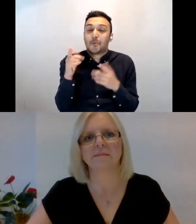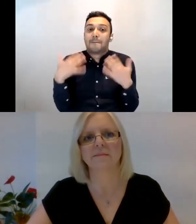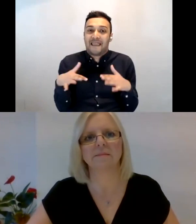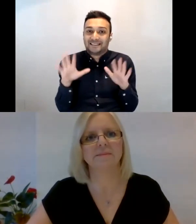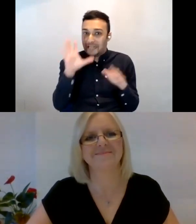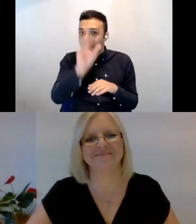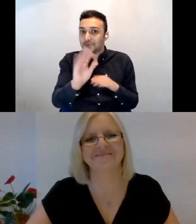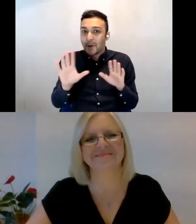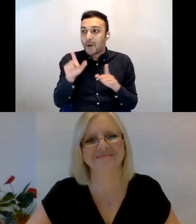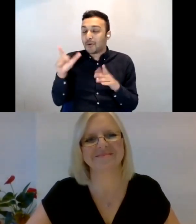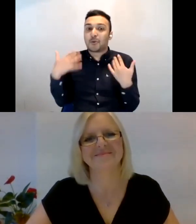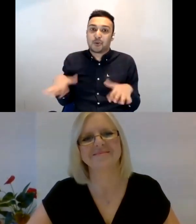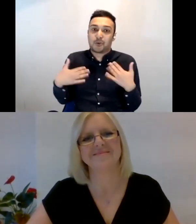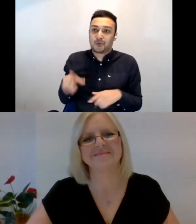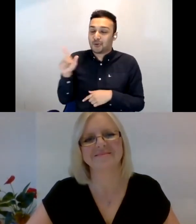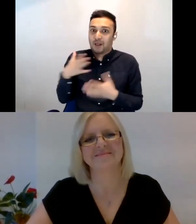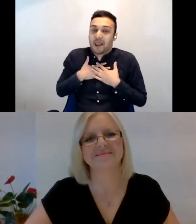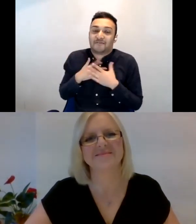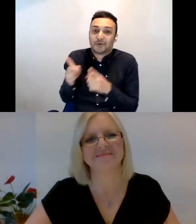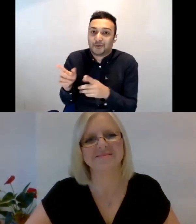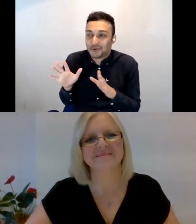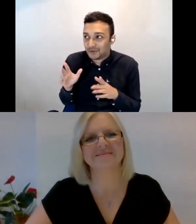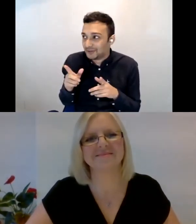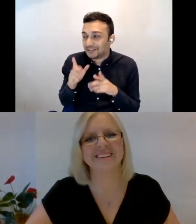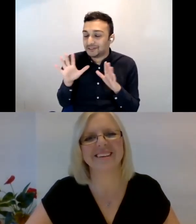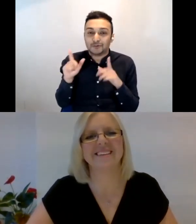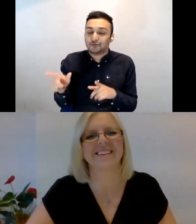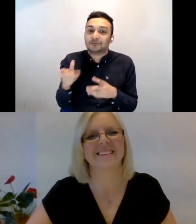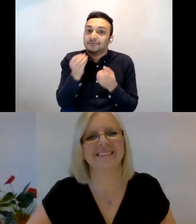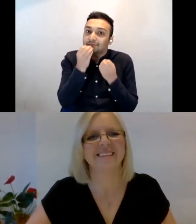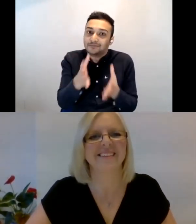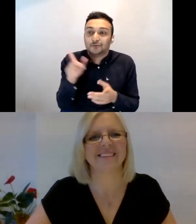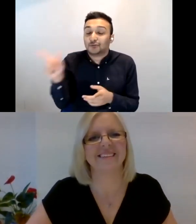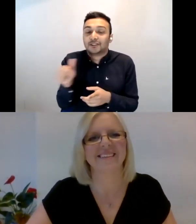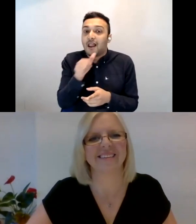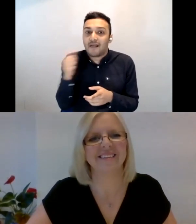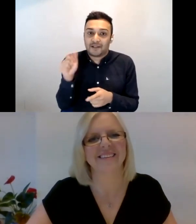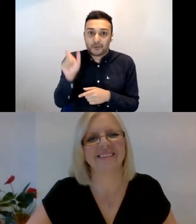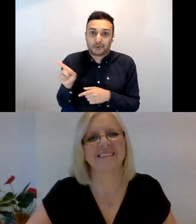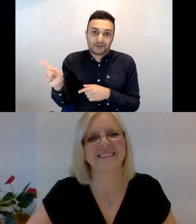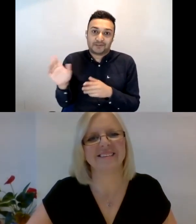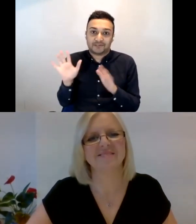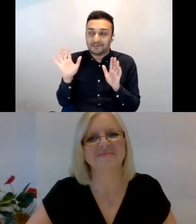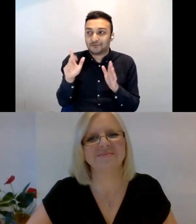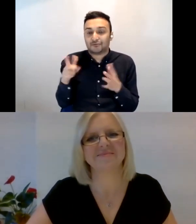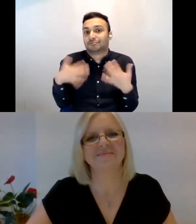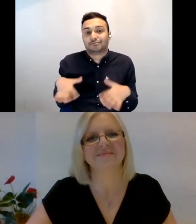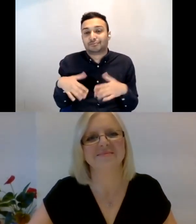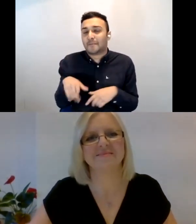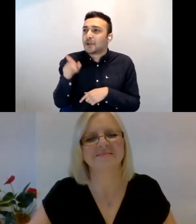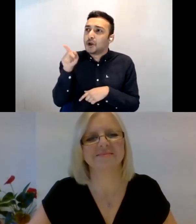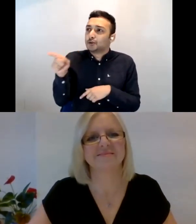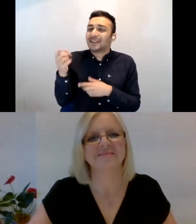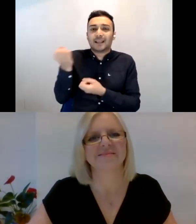way. I absolutely love her. She has such a kind soul. Um, for her, she was just saying it's just really